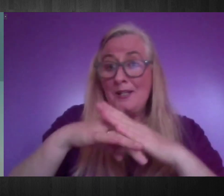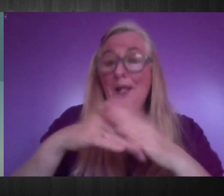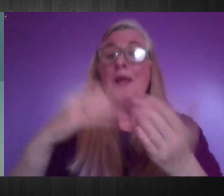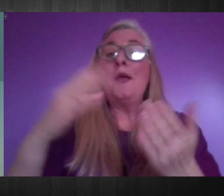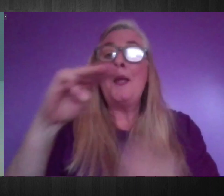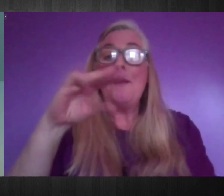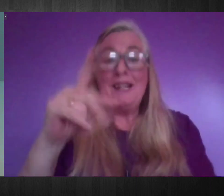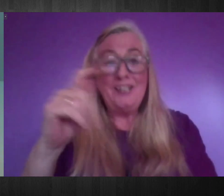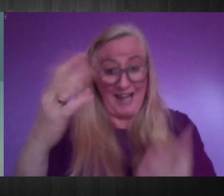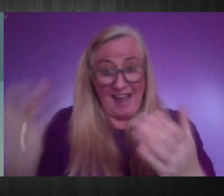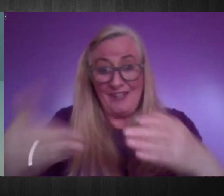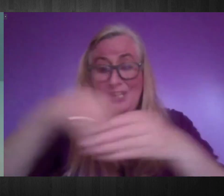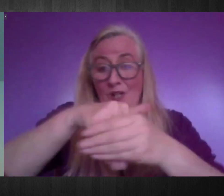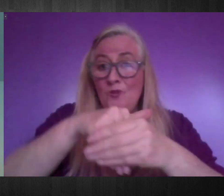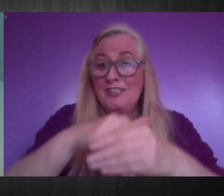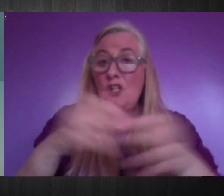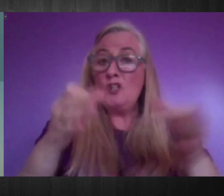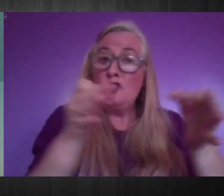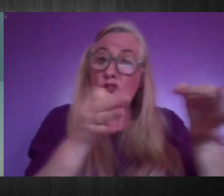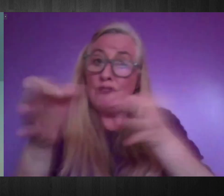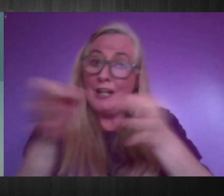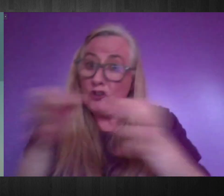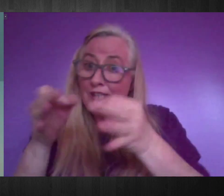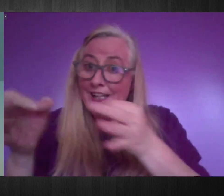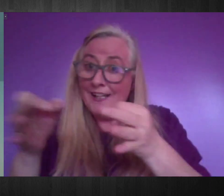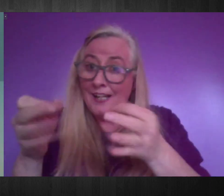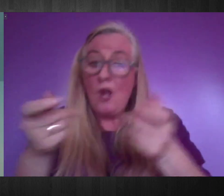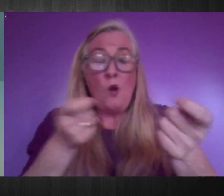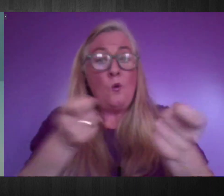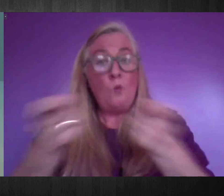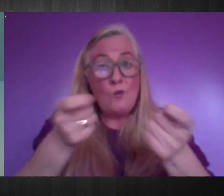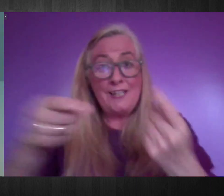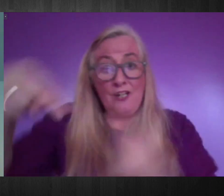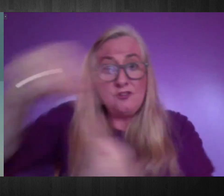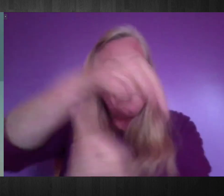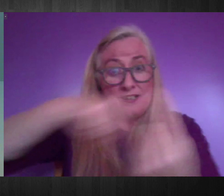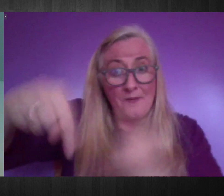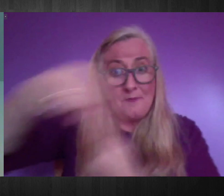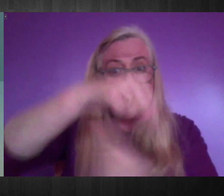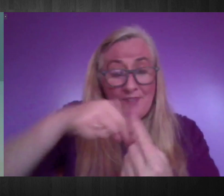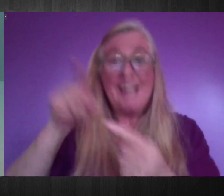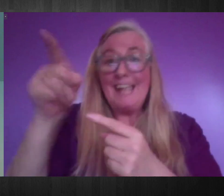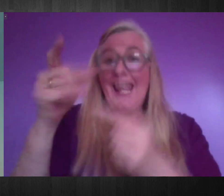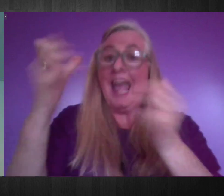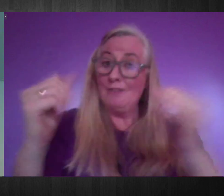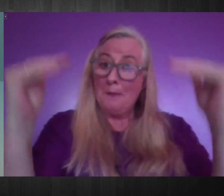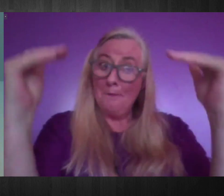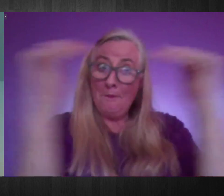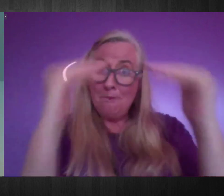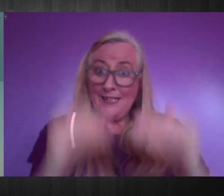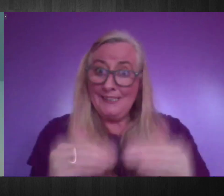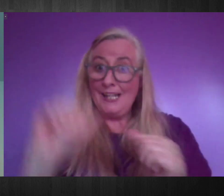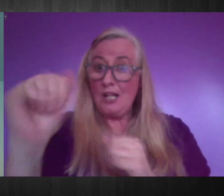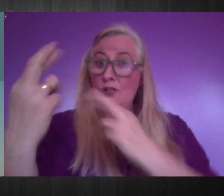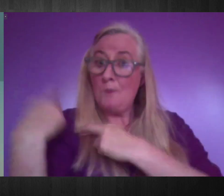Inclusion Strategy in relation to the state's coordinating mechanism and meeting its responsibilities to consult with disabled persons